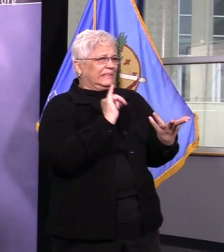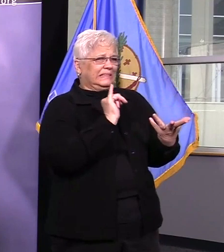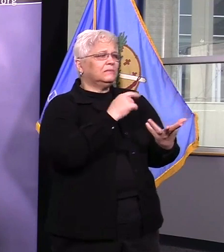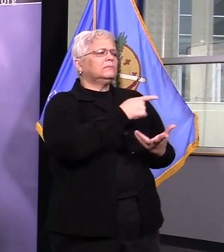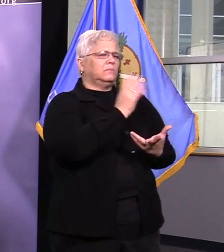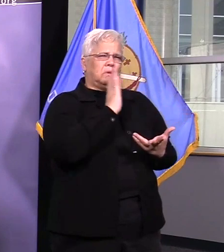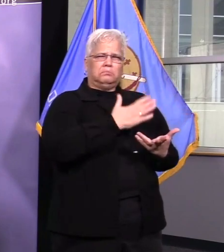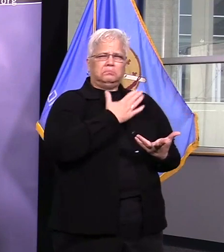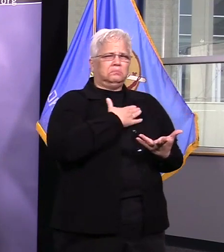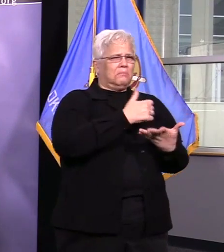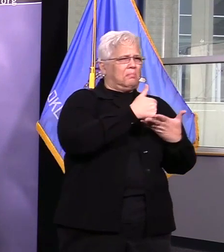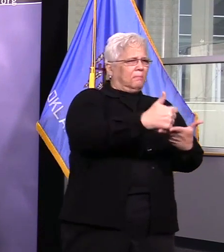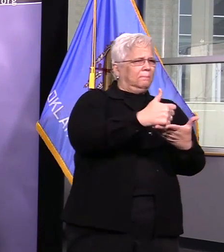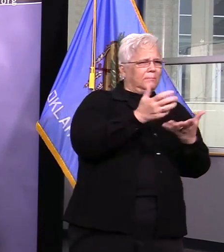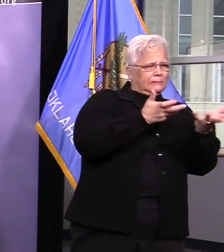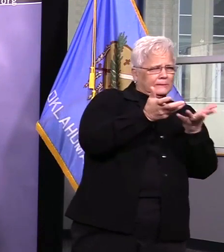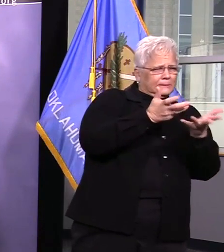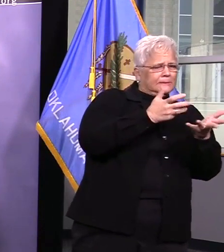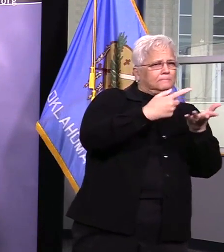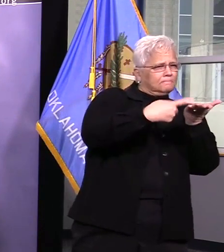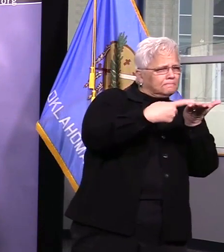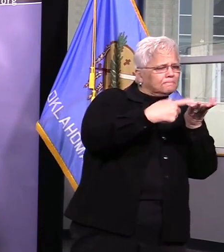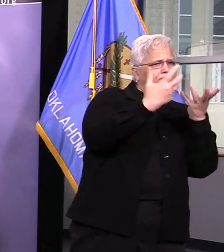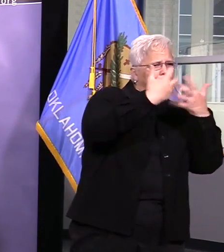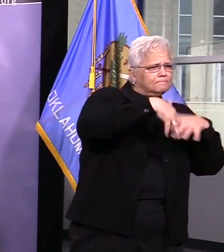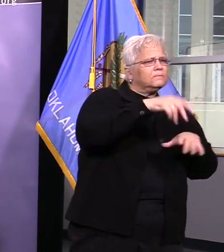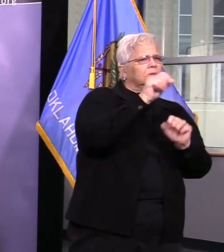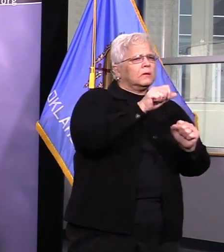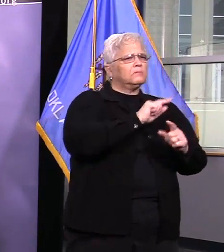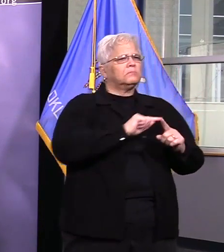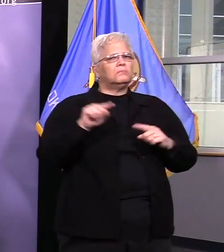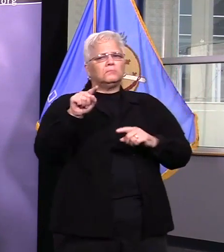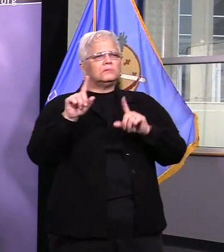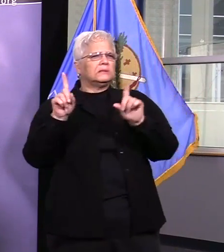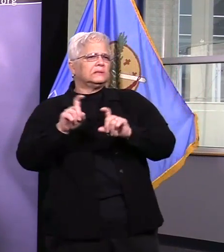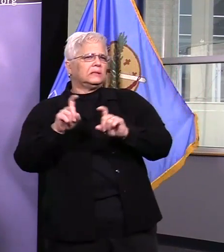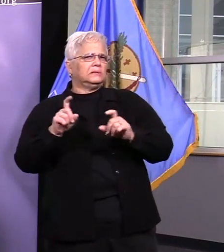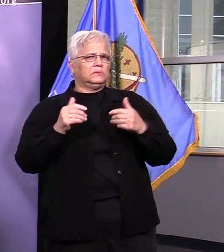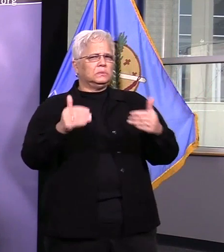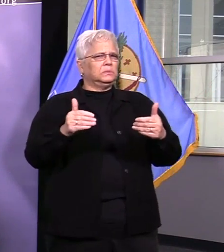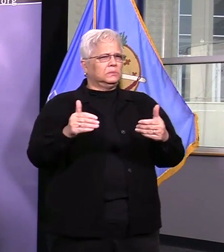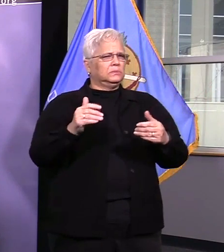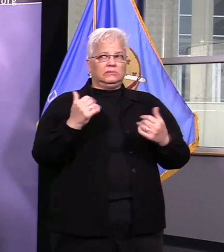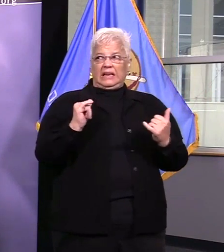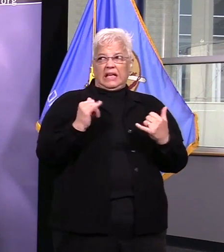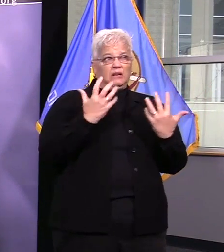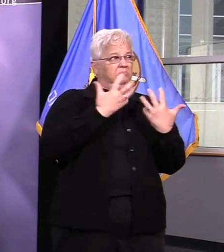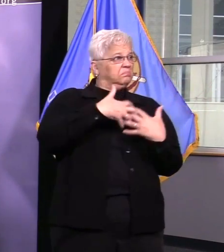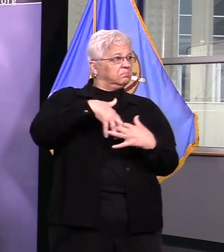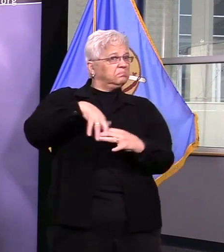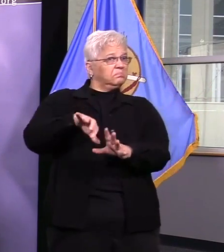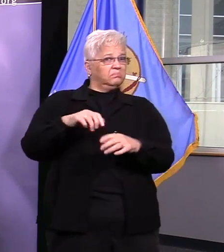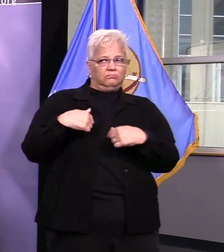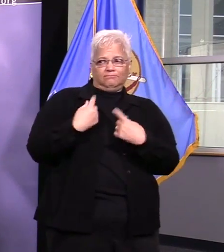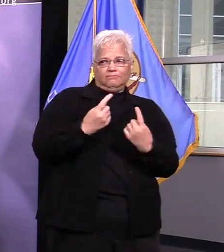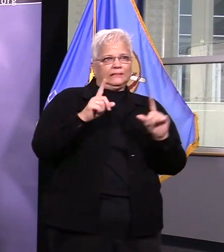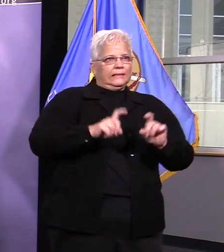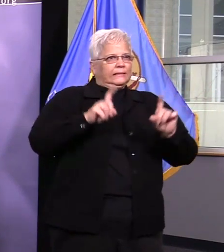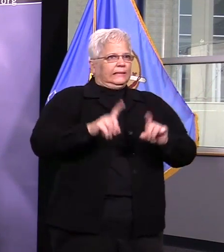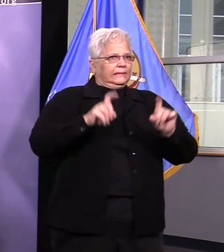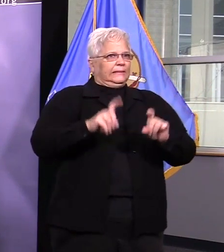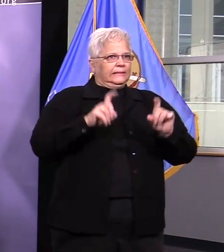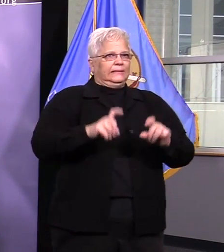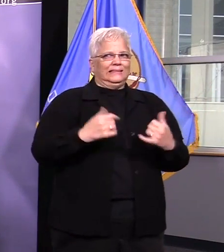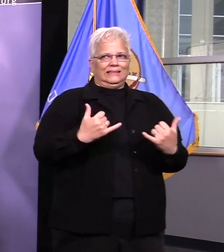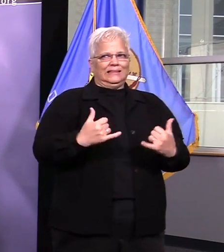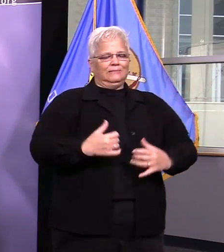and have been tested. It's going very well. We've been really pleased with how well our mobile testing sites have been functioning. As soon as